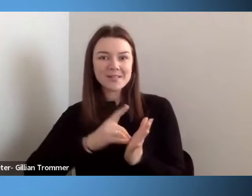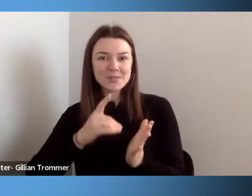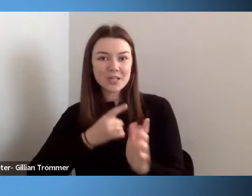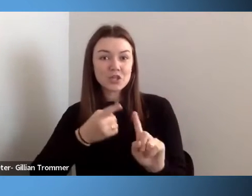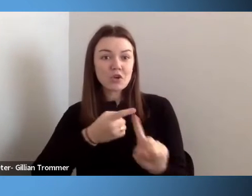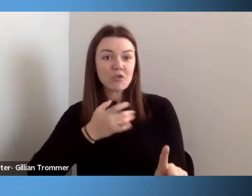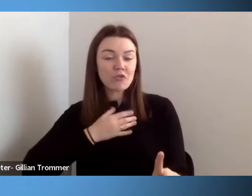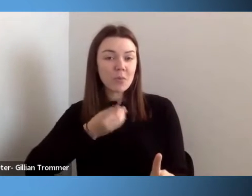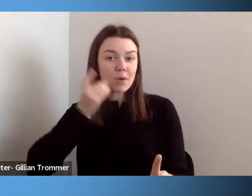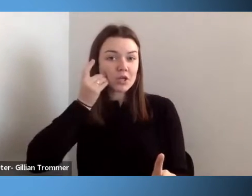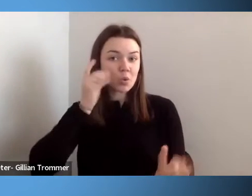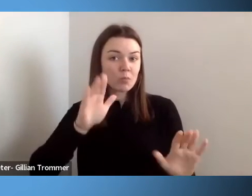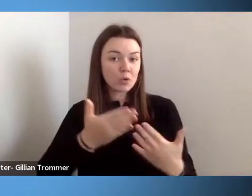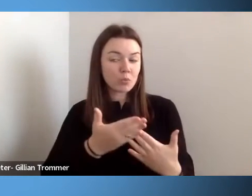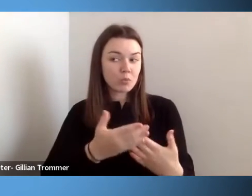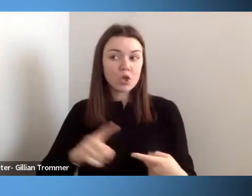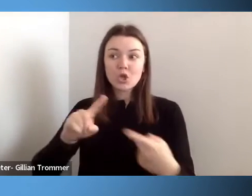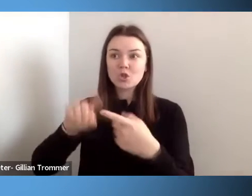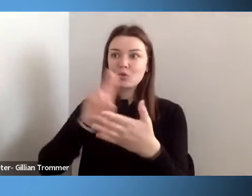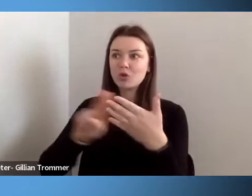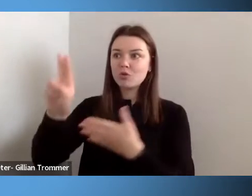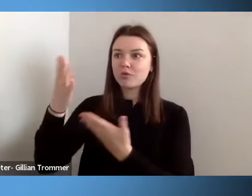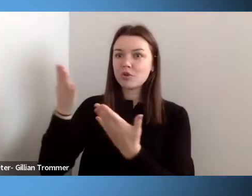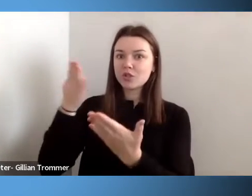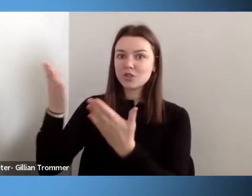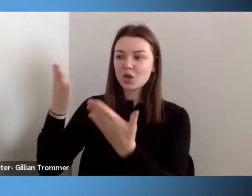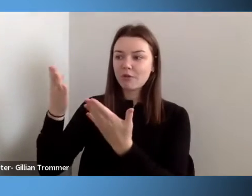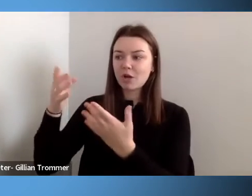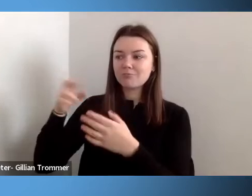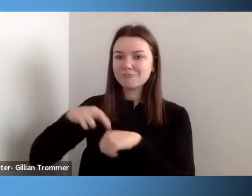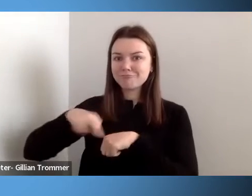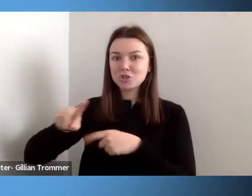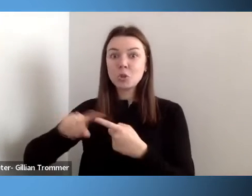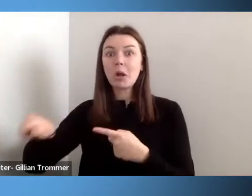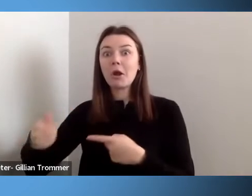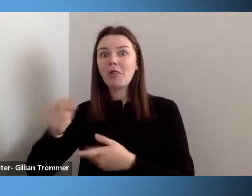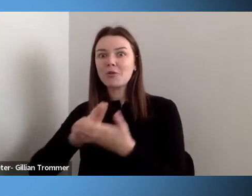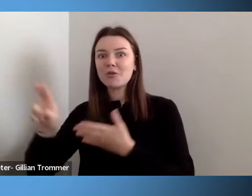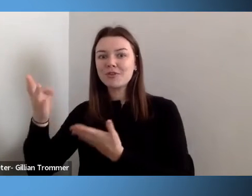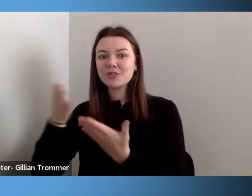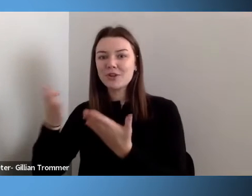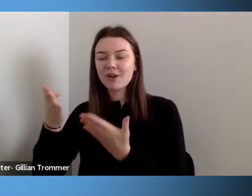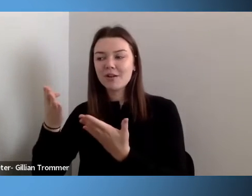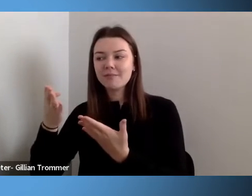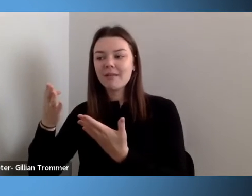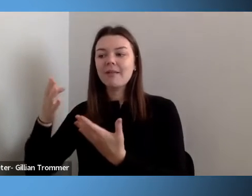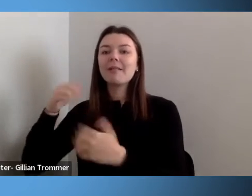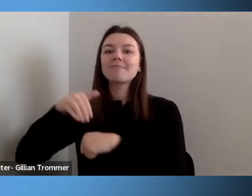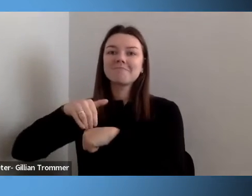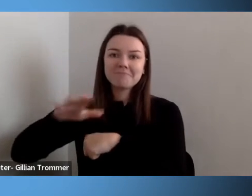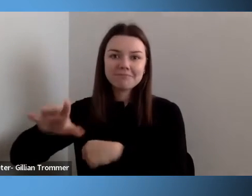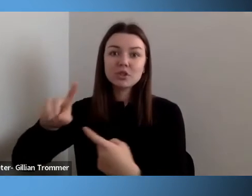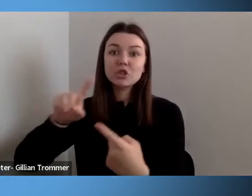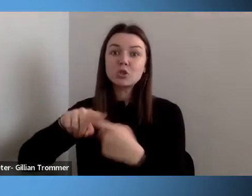to another university server, and specifically to my hospital room, which was outfitted